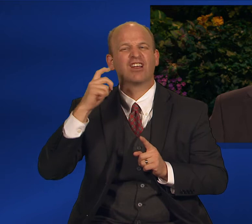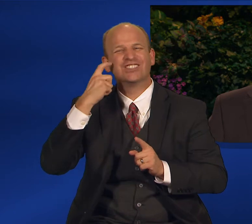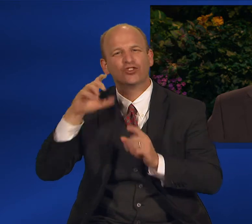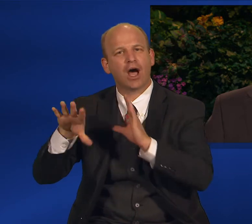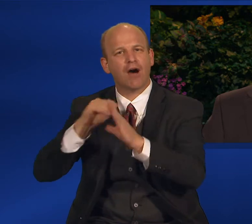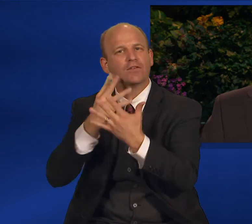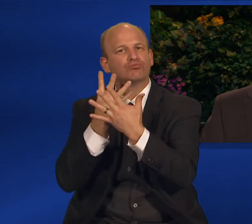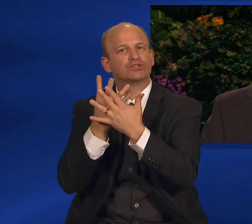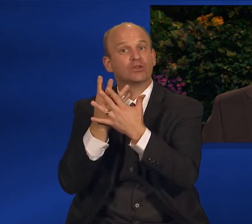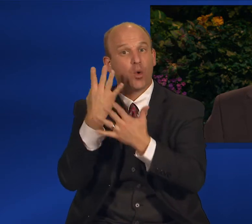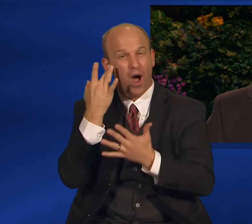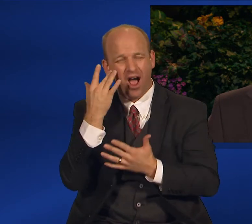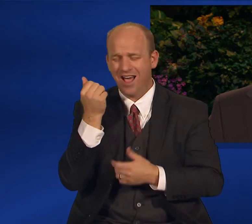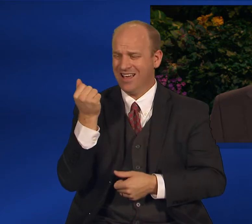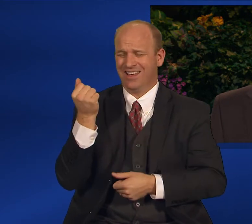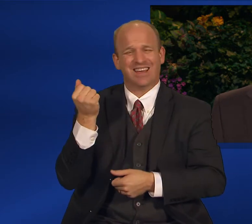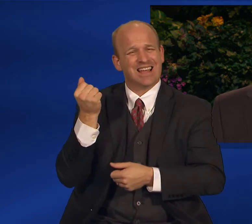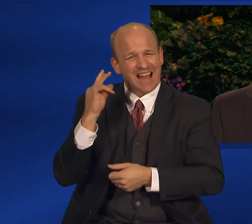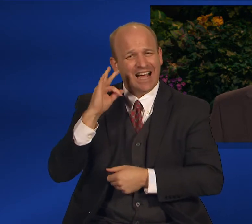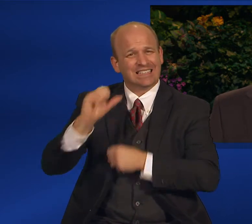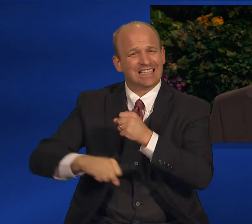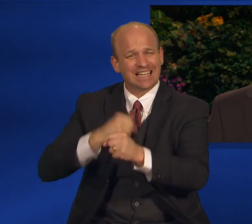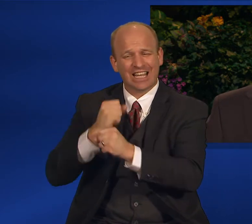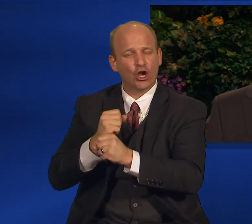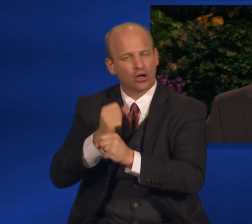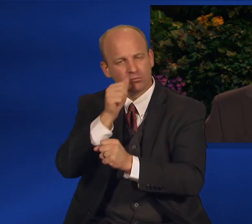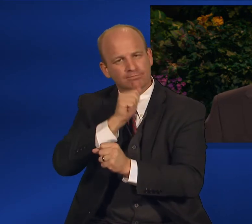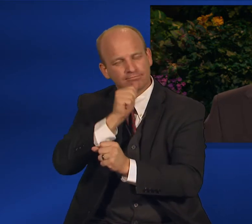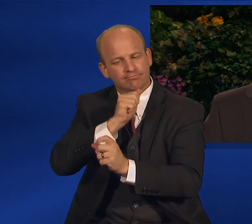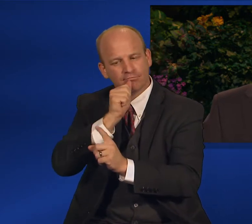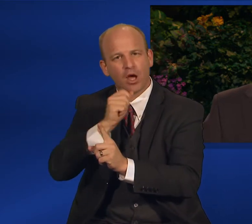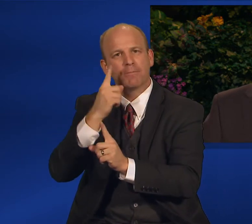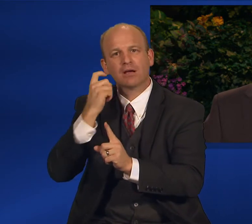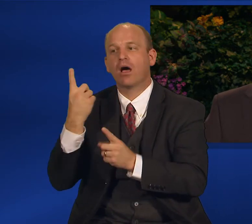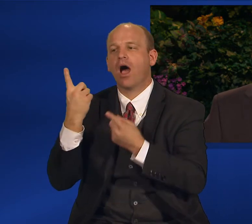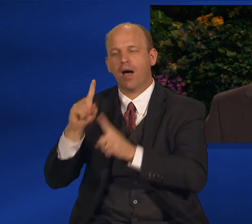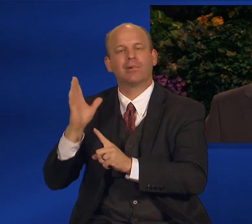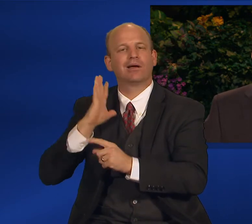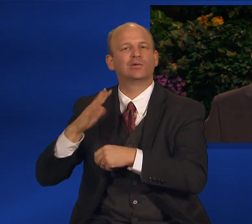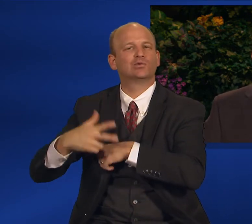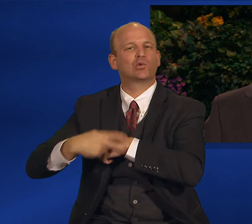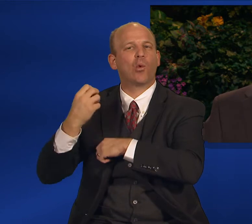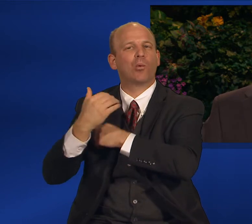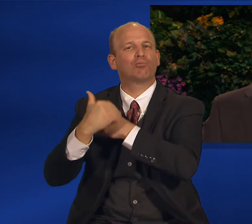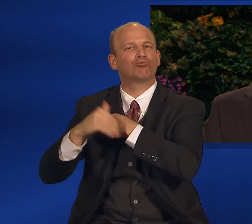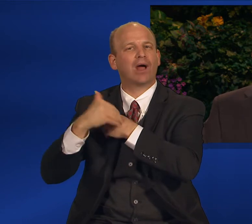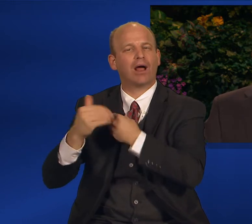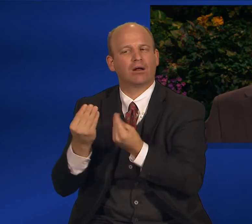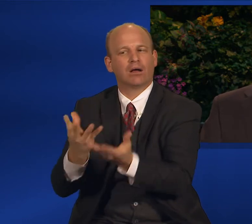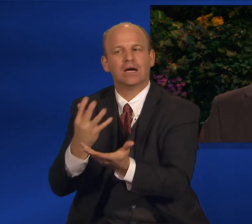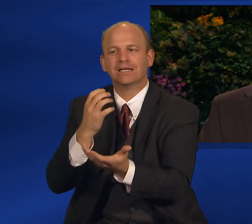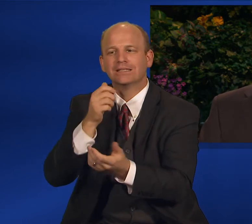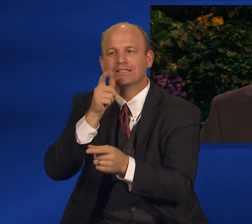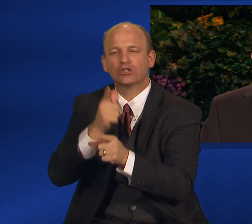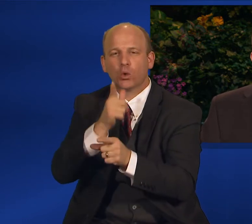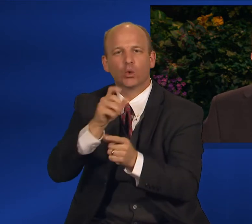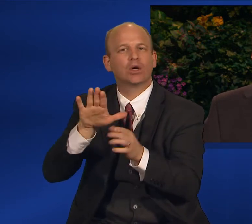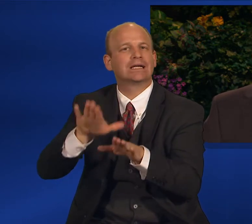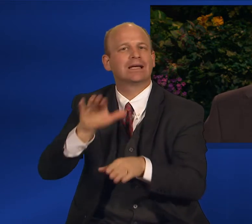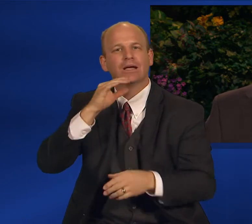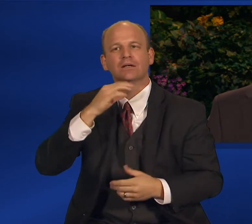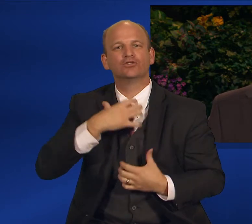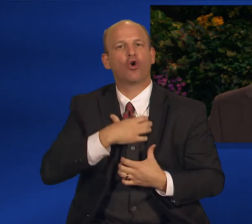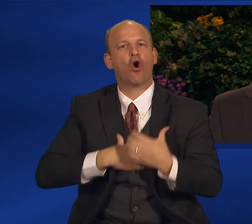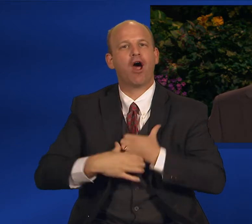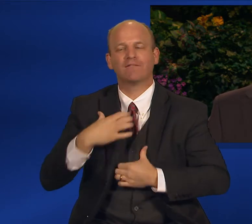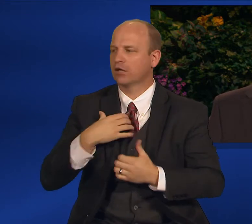sister's starving children. Hardened and embittered, Valjean rewards Bishop Bienvenu's kindness by stealing